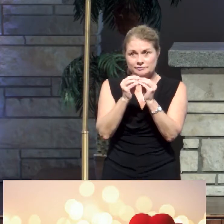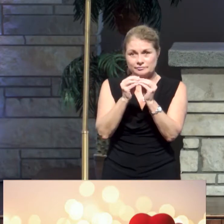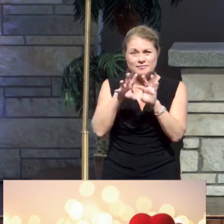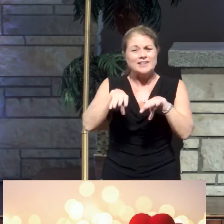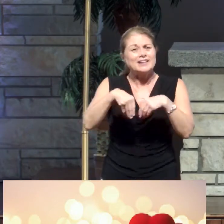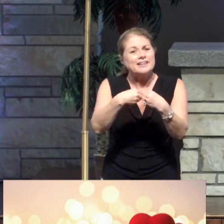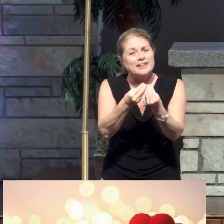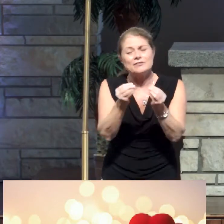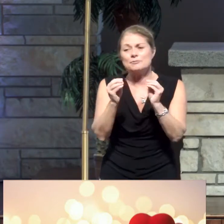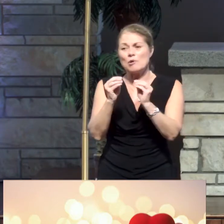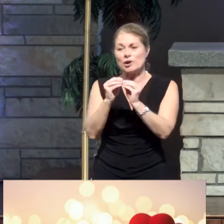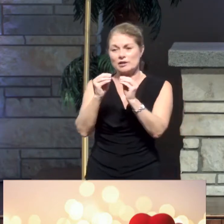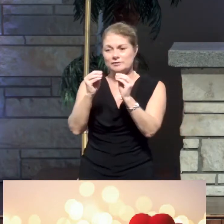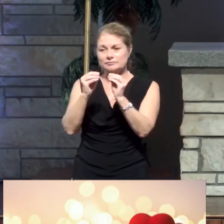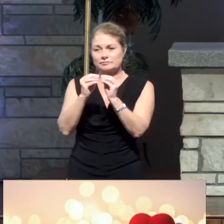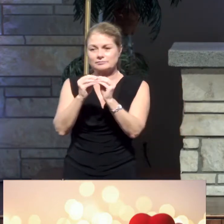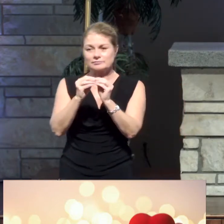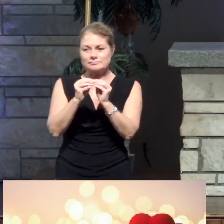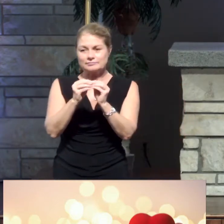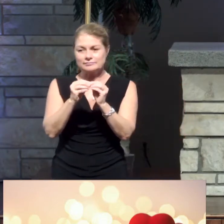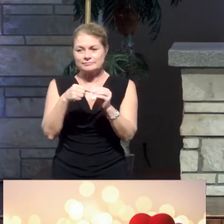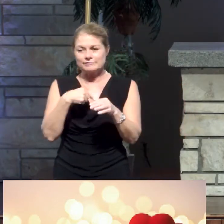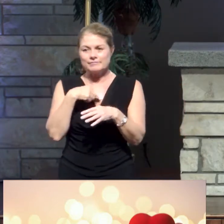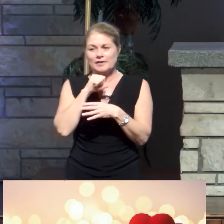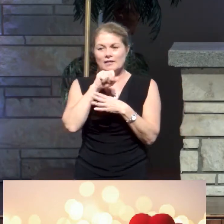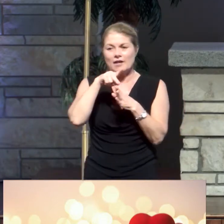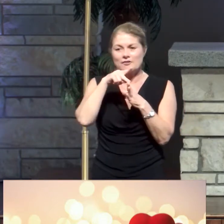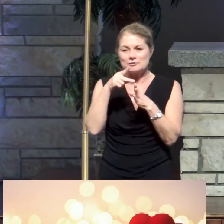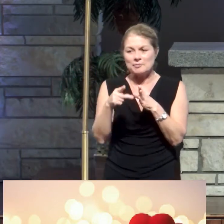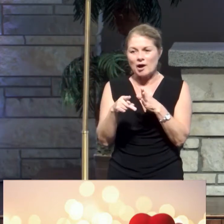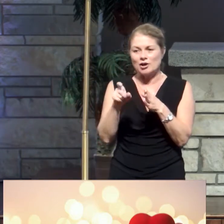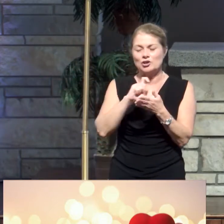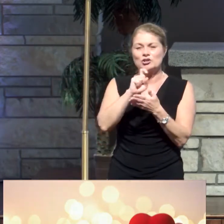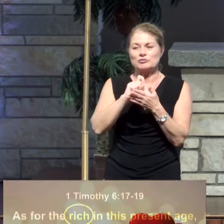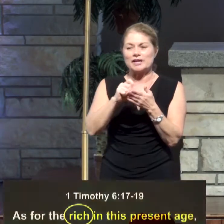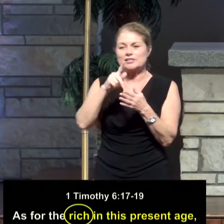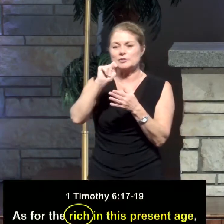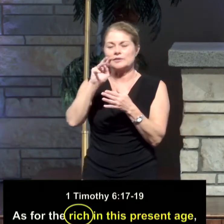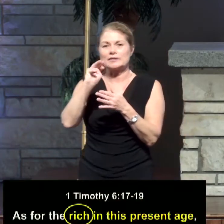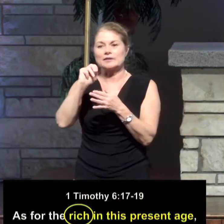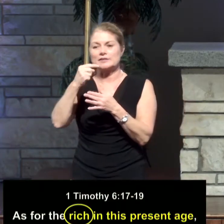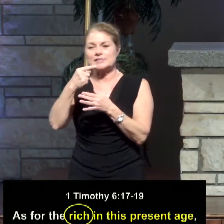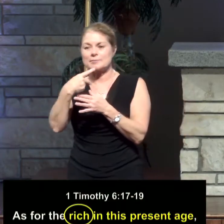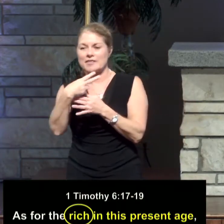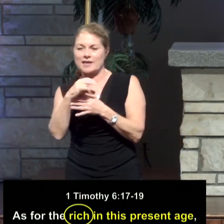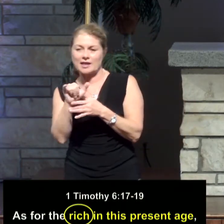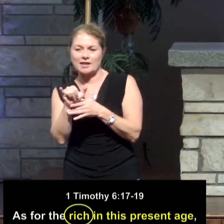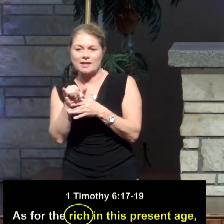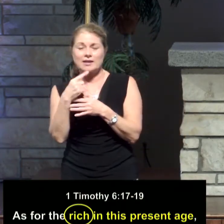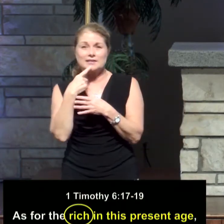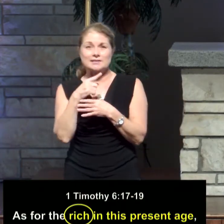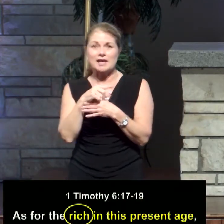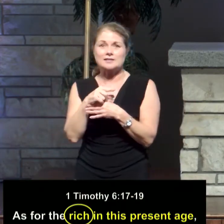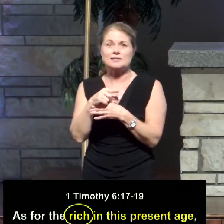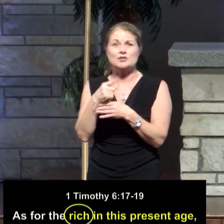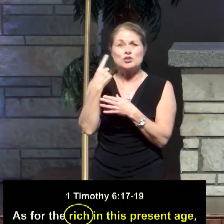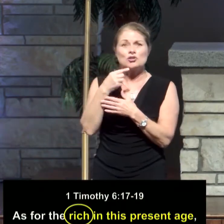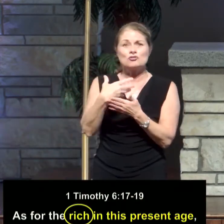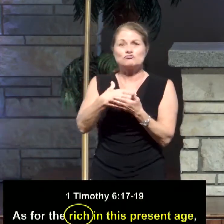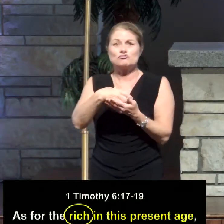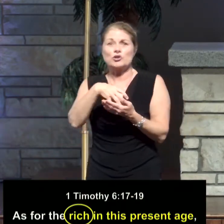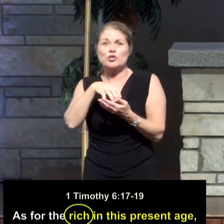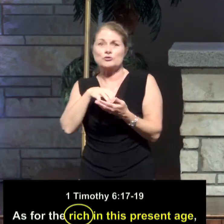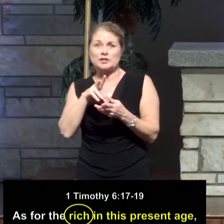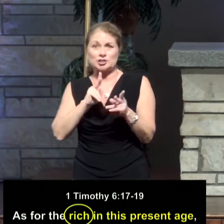Give more. Give I love Paul writing to Timothy. In 1 Timothy, Paul says this. As for the rich in this